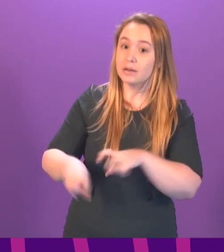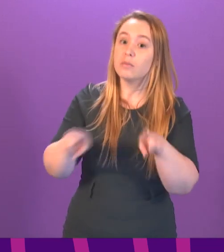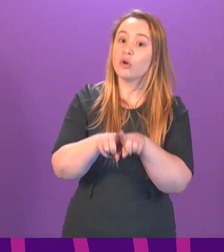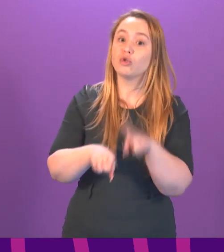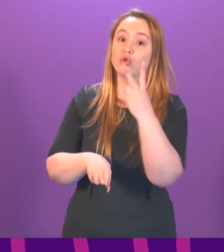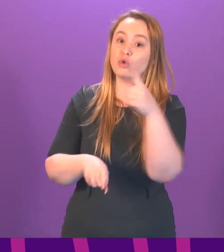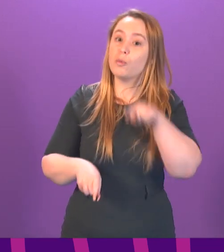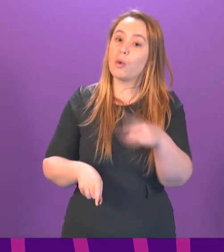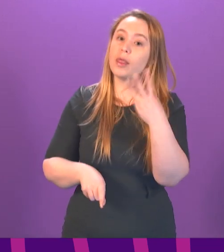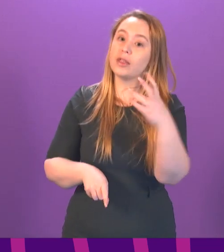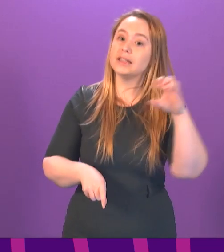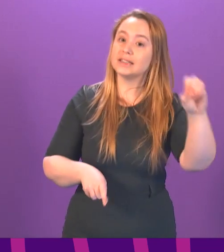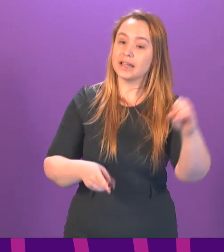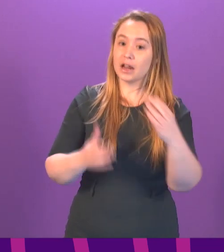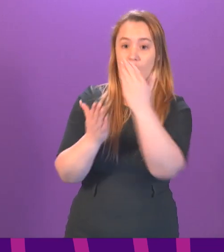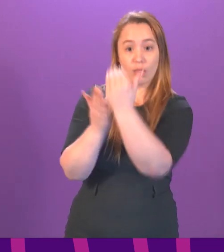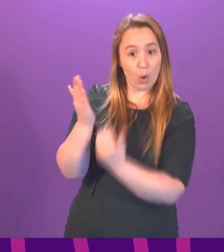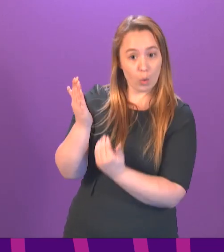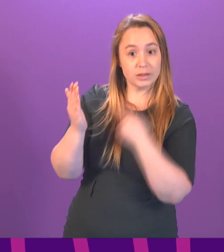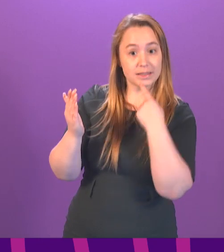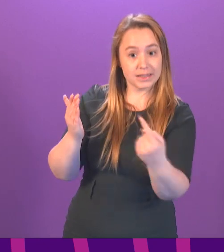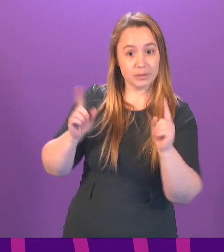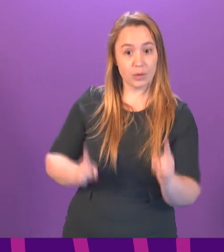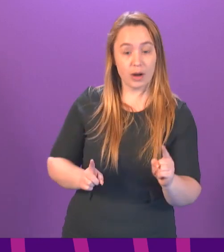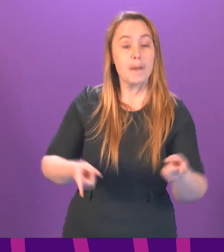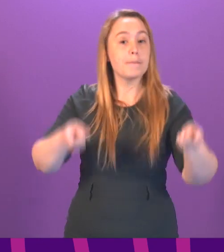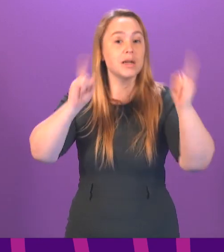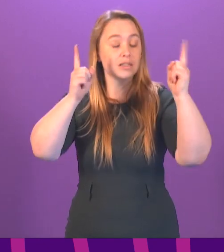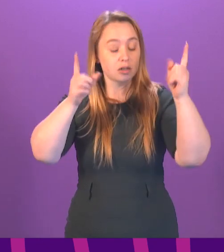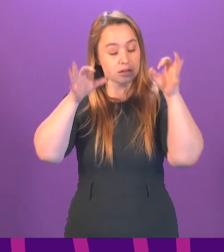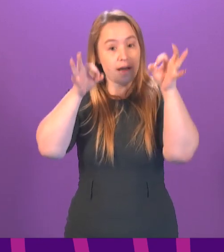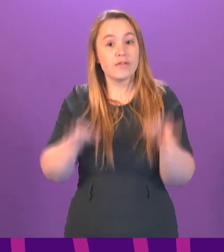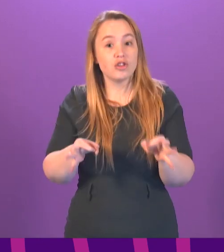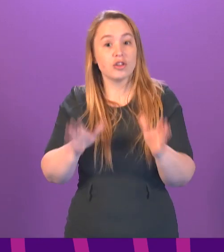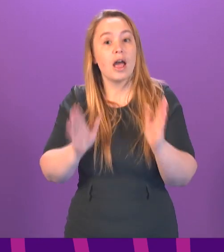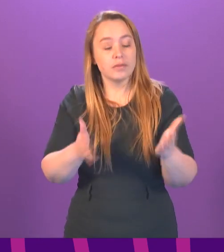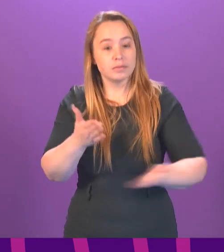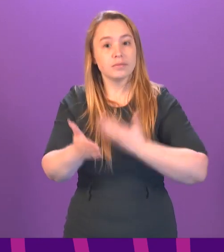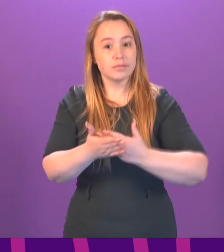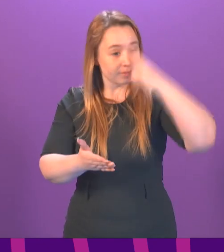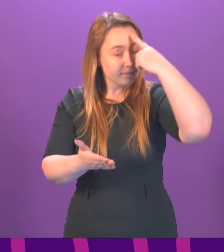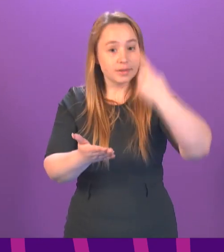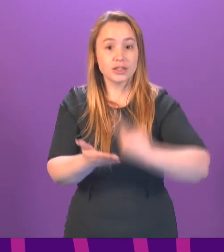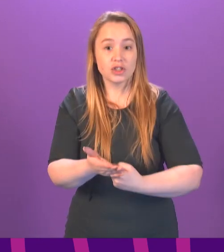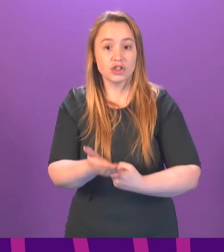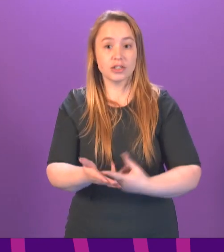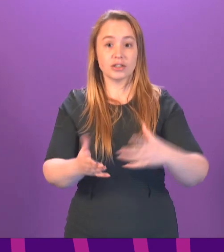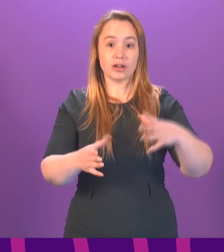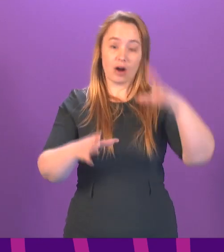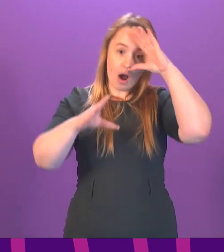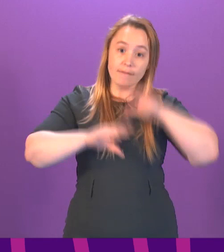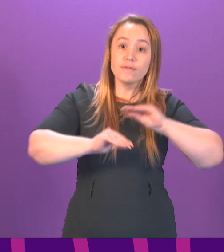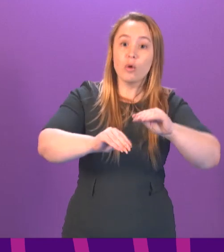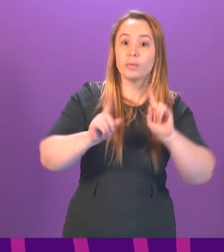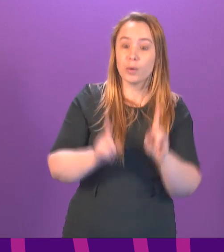of the ministerial code says, and I quote, ministers and officials should therefore ensure that their decisions are informed by the